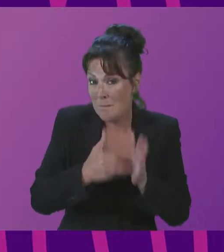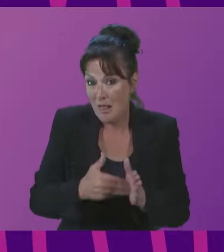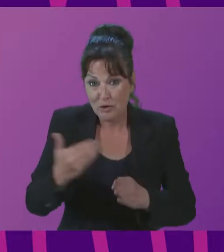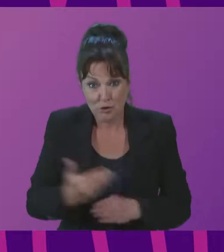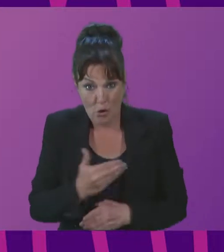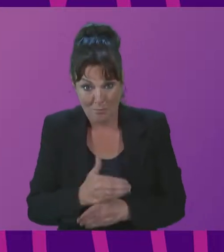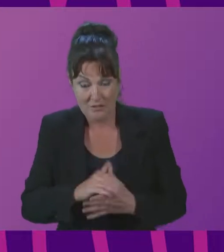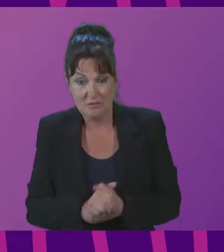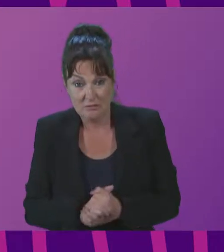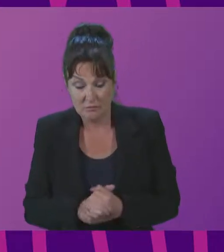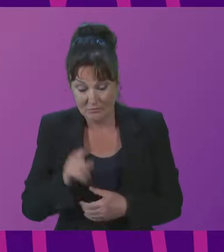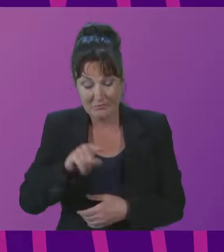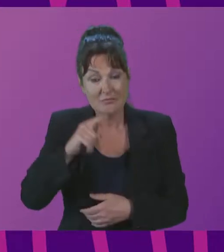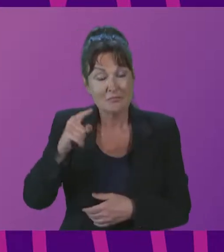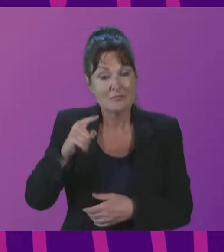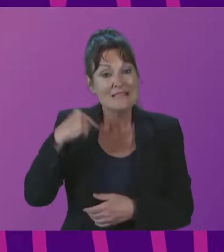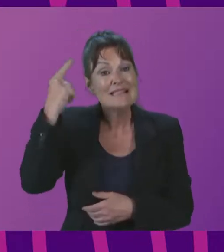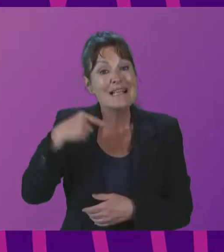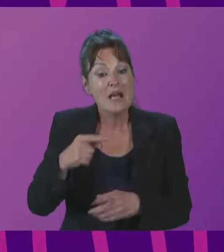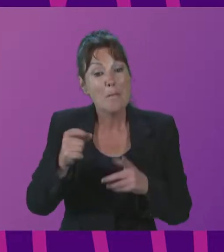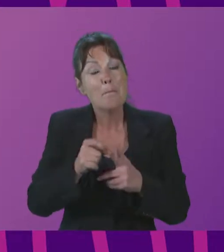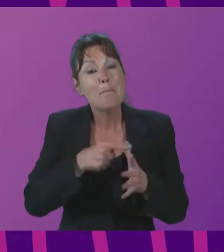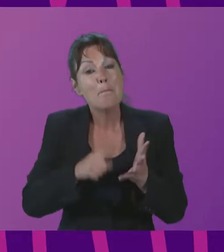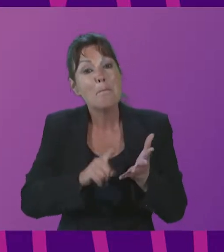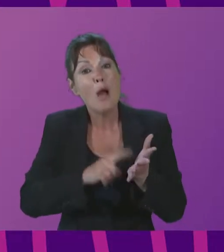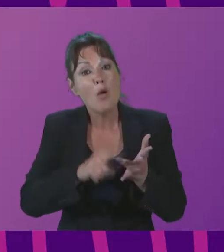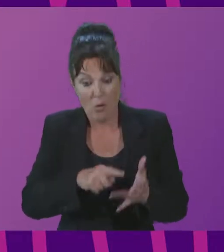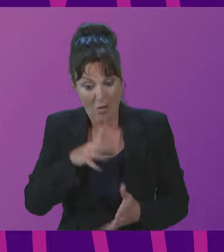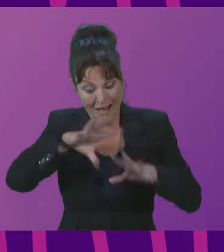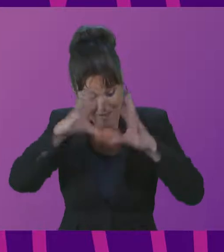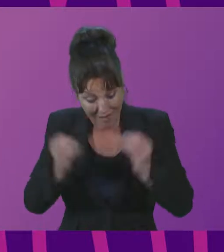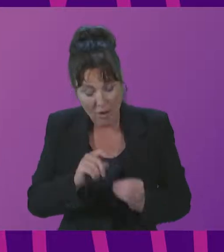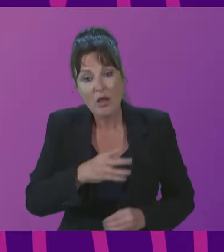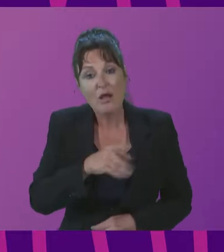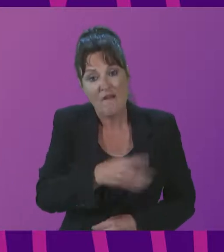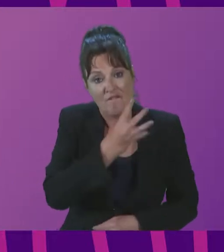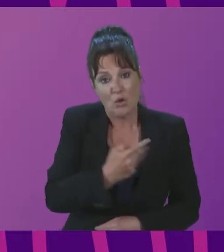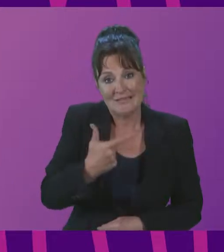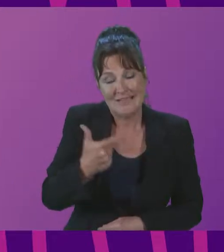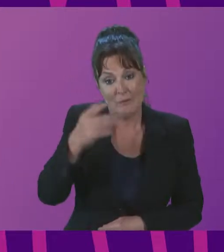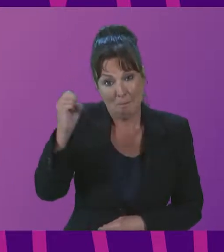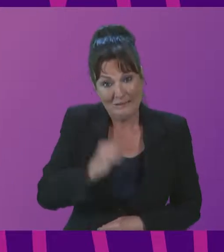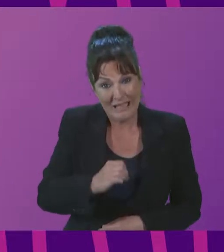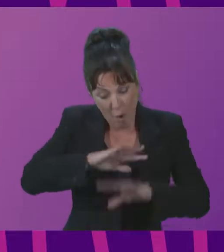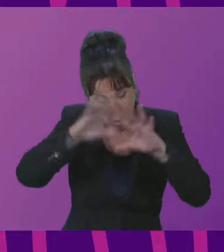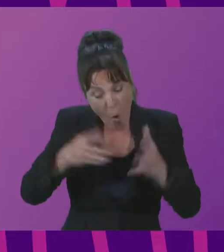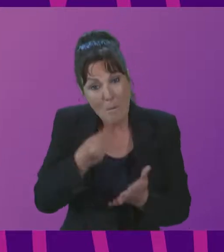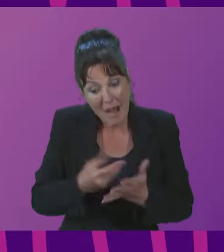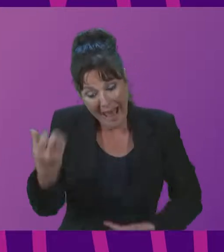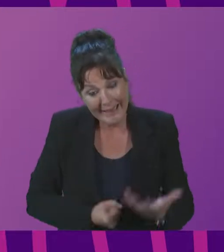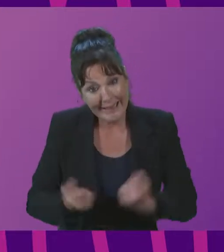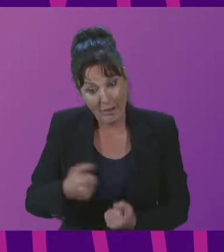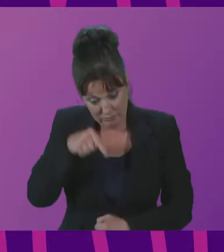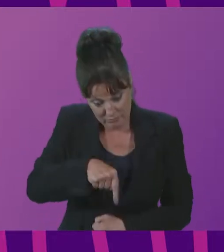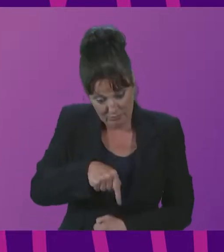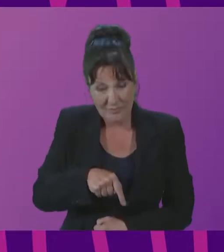47% of the Brazilian GDP generated by the culture and creative sector. It is